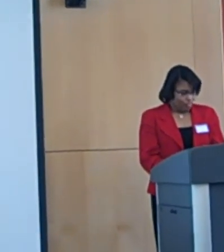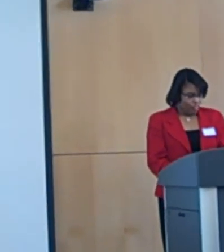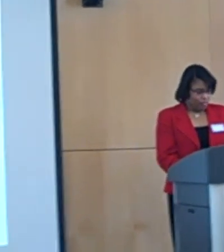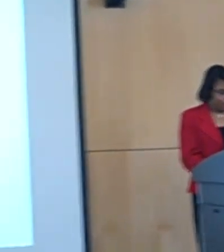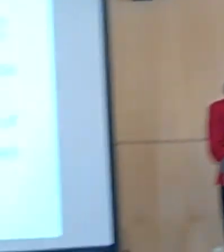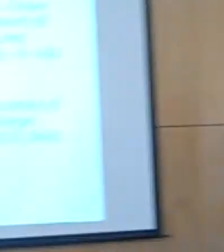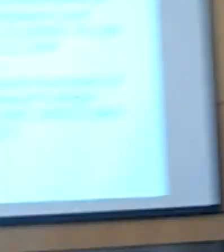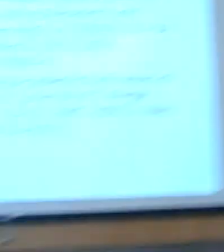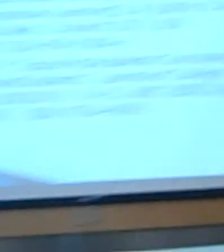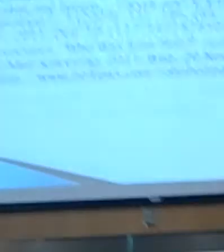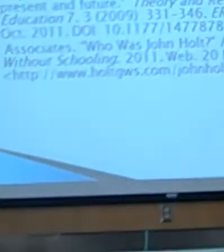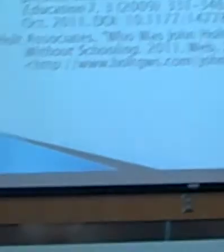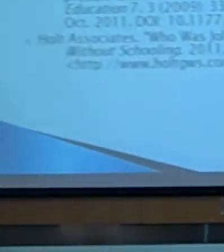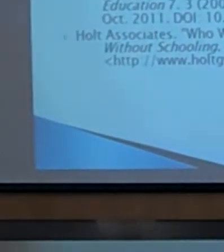These are my references.